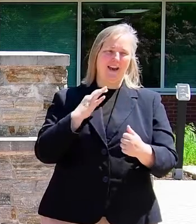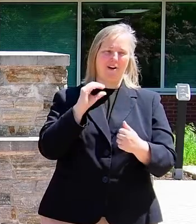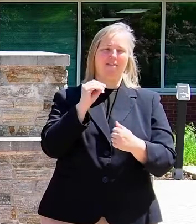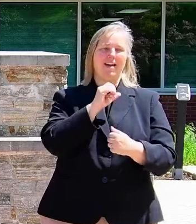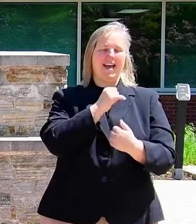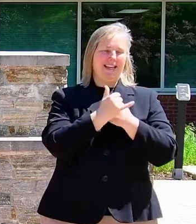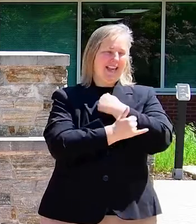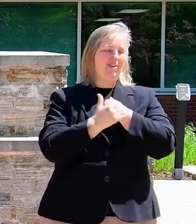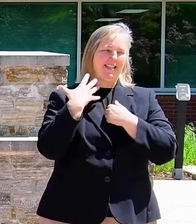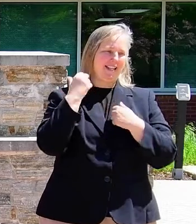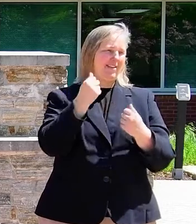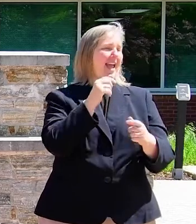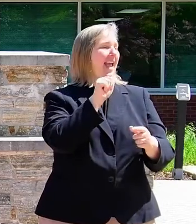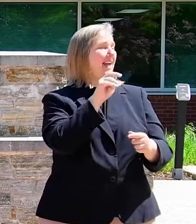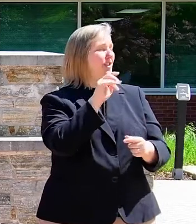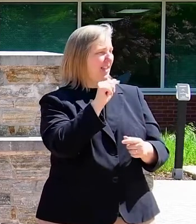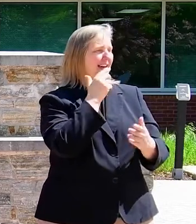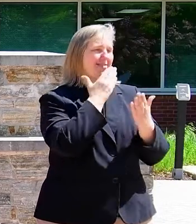Angela. Thank you with all my heart.